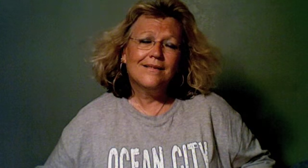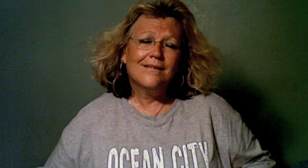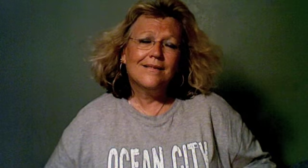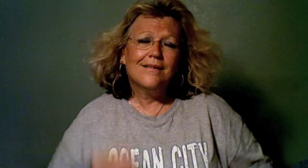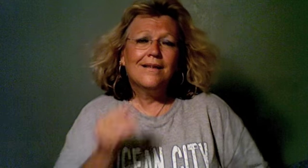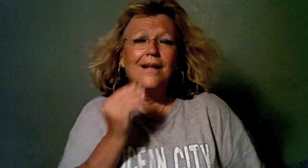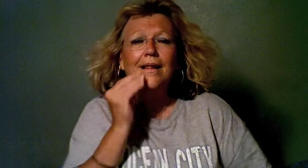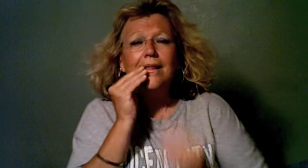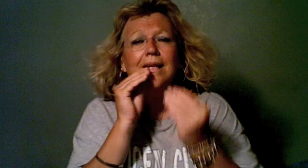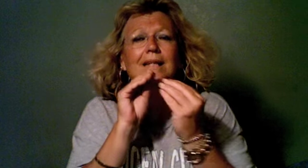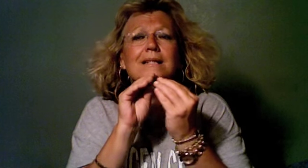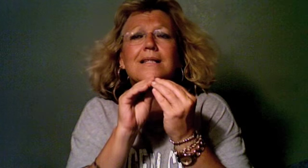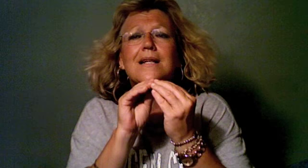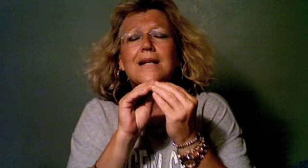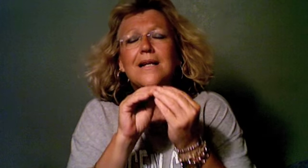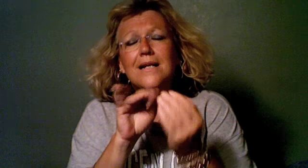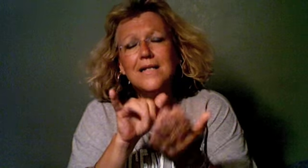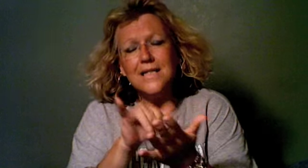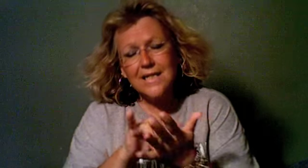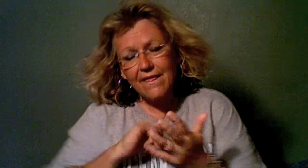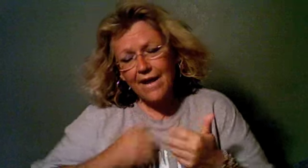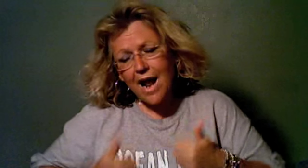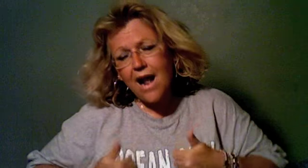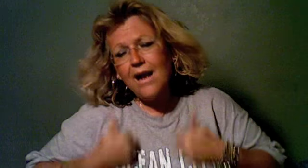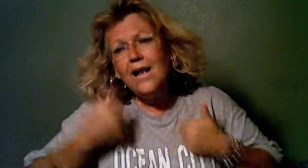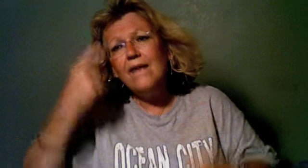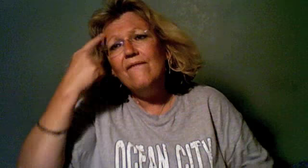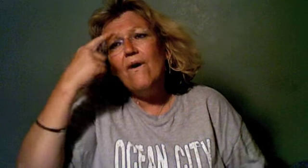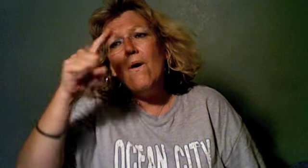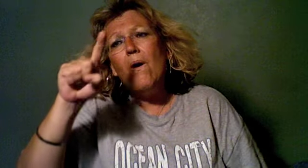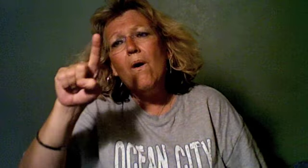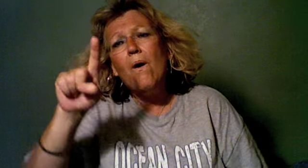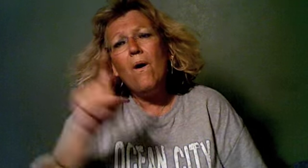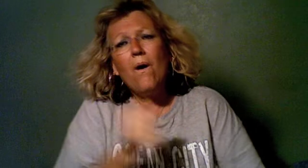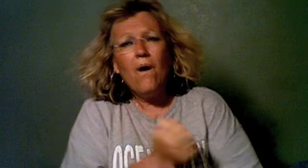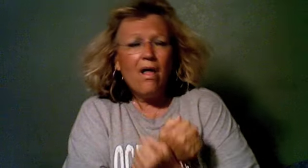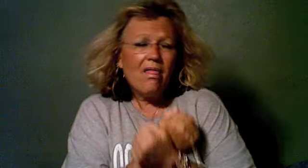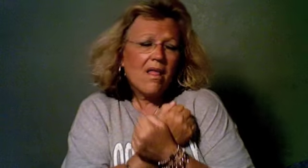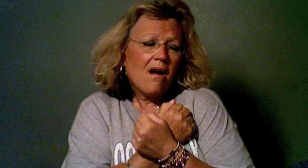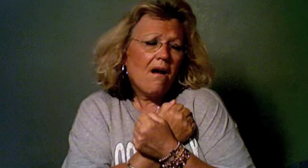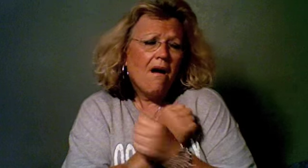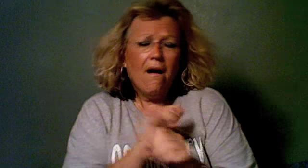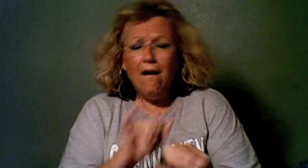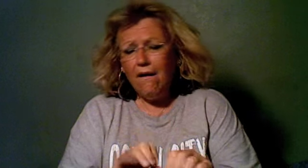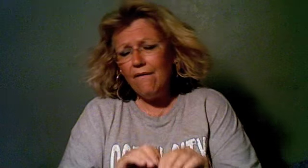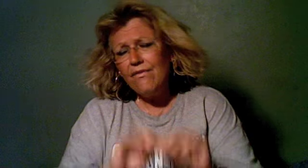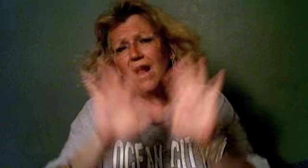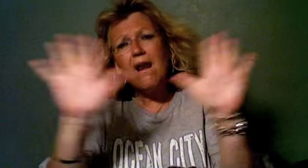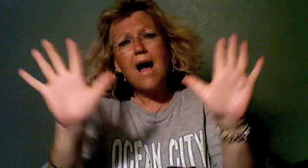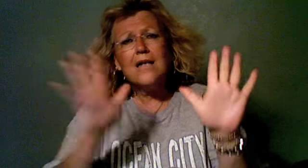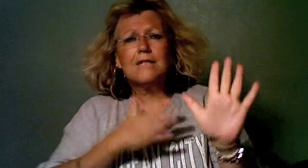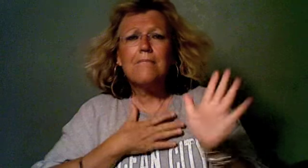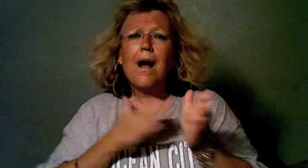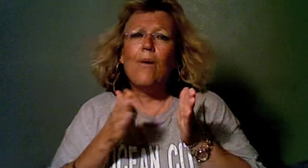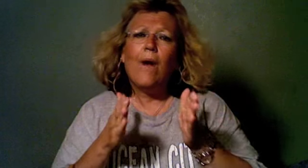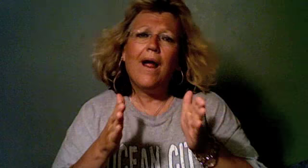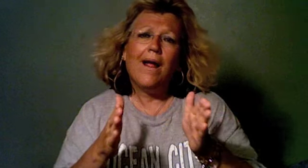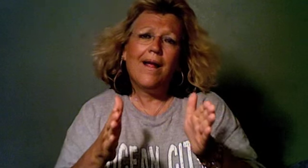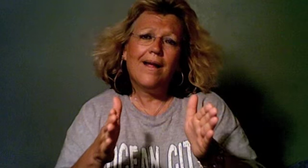The kisses that I live for, the love that lights my way.